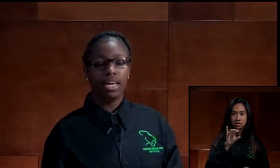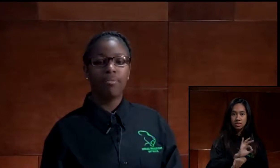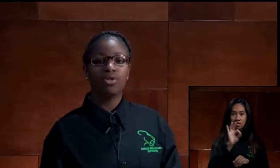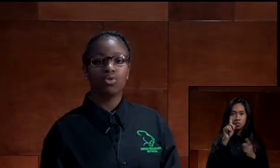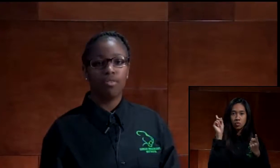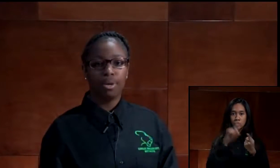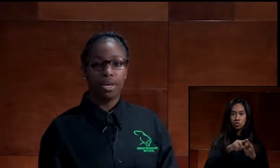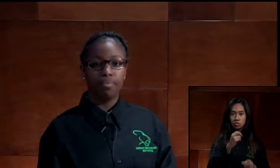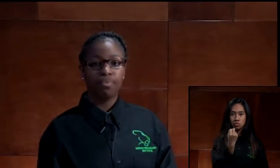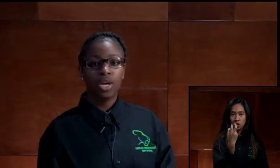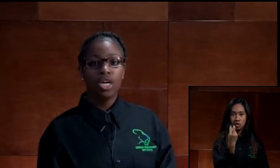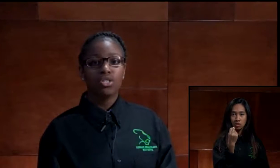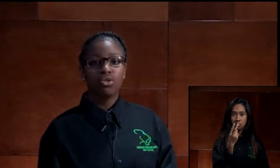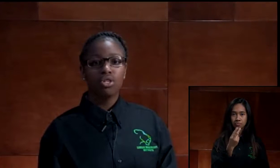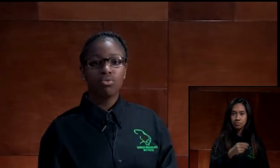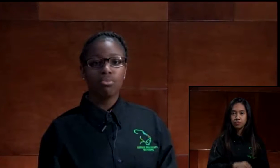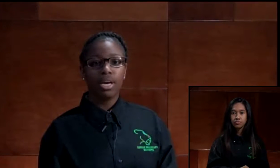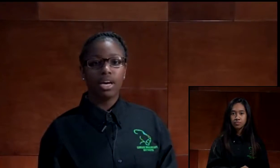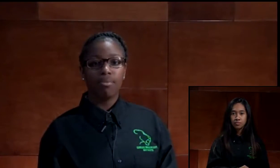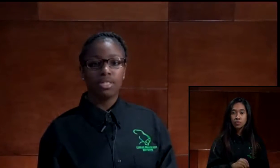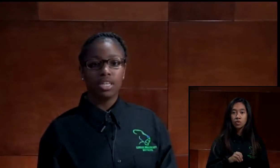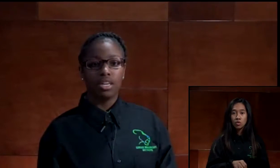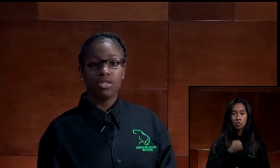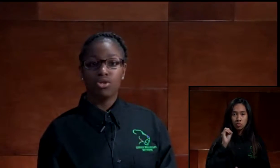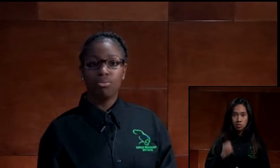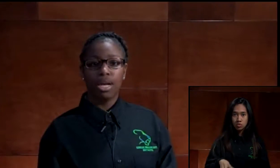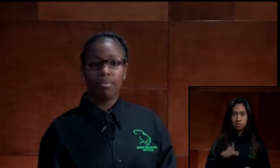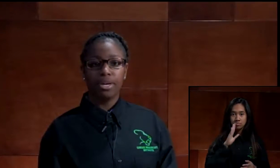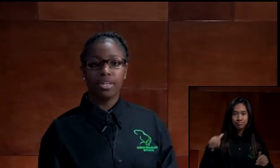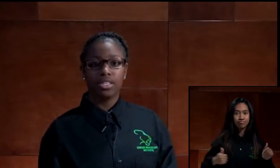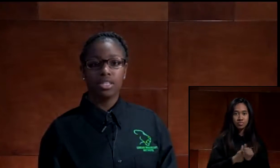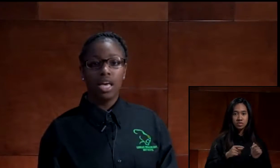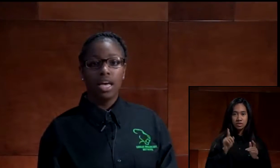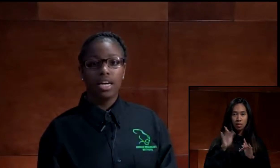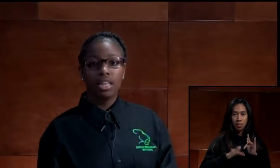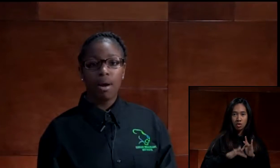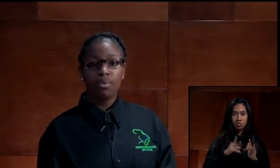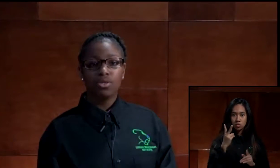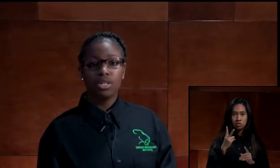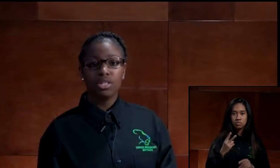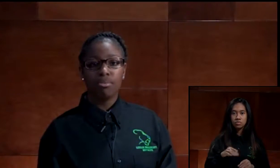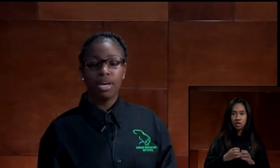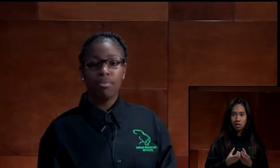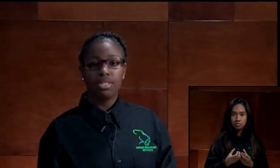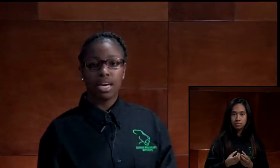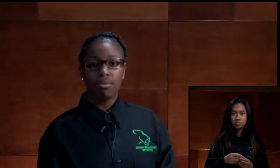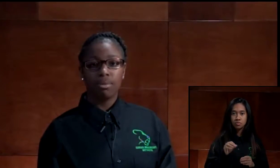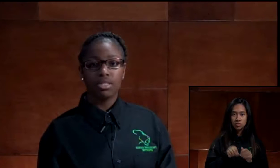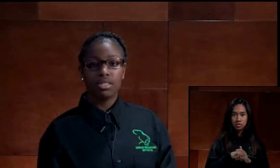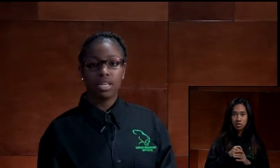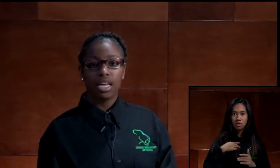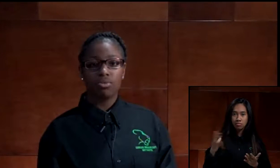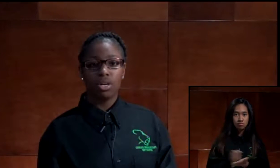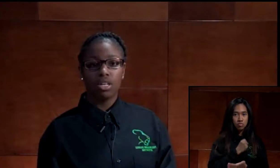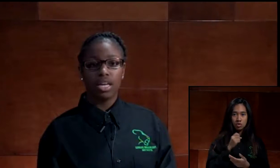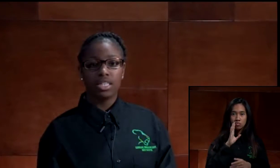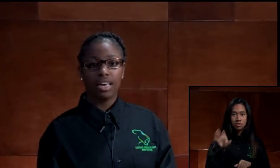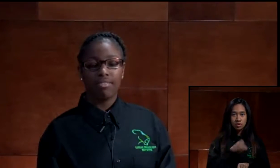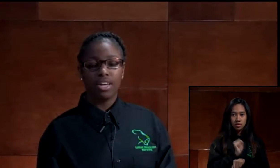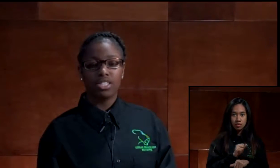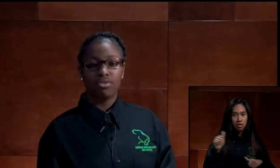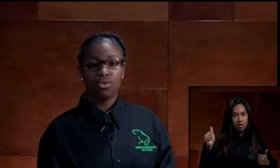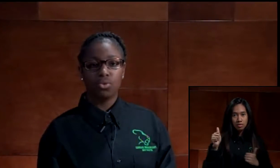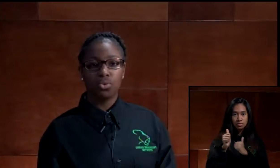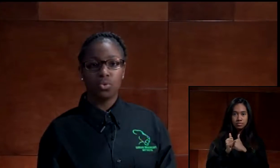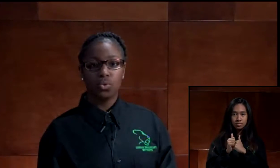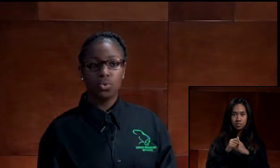from 9 a.m. to 12 p.m. Students will make up attendance, two-block periods. Get the opportunity to make up assignments as well as take